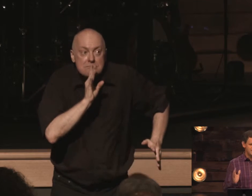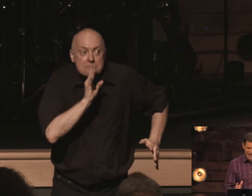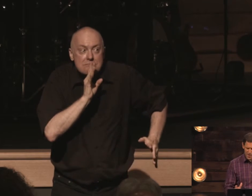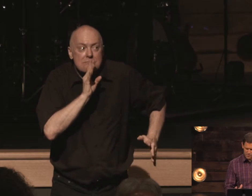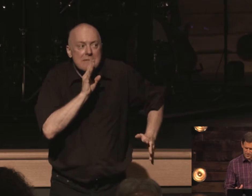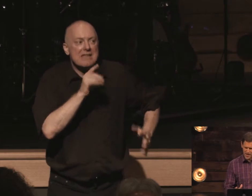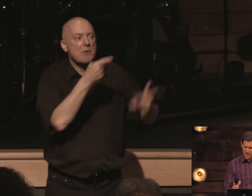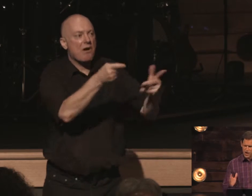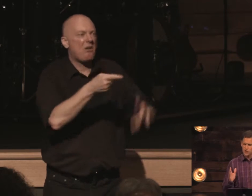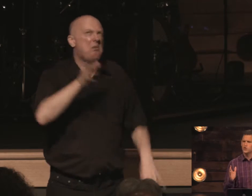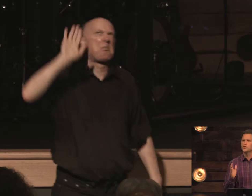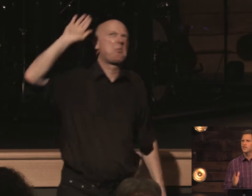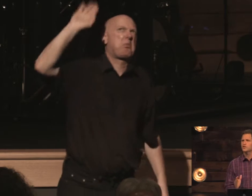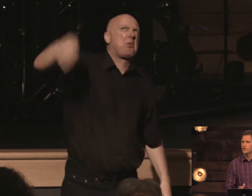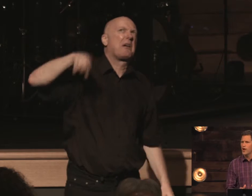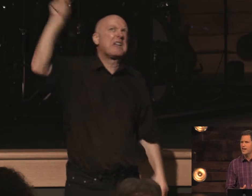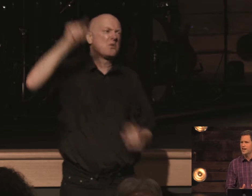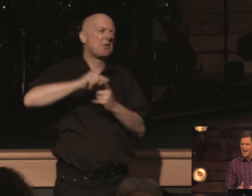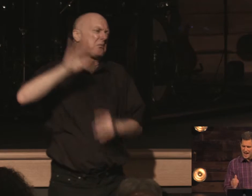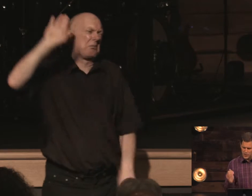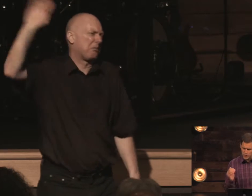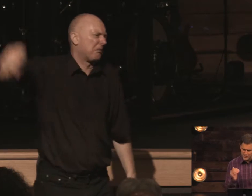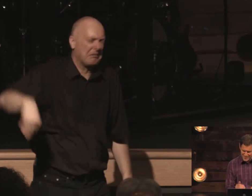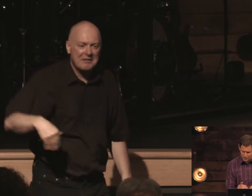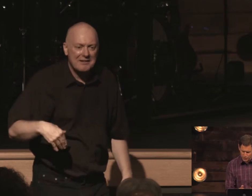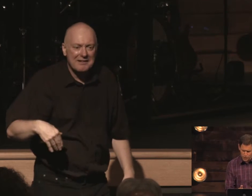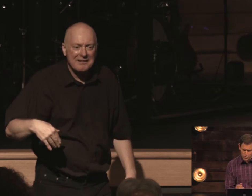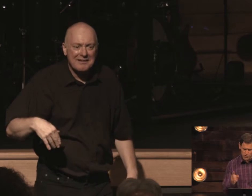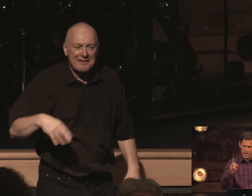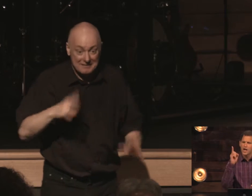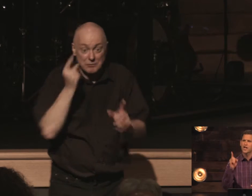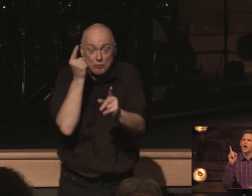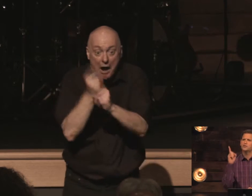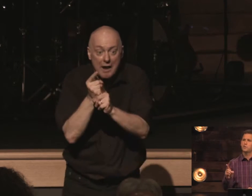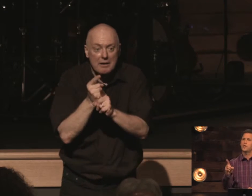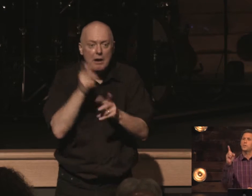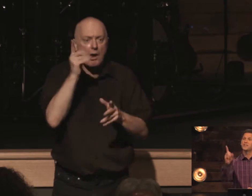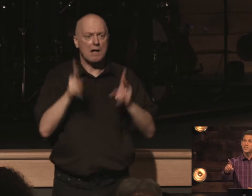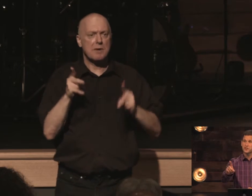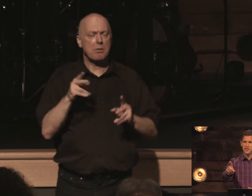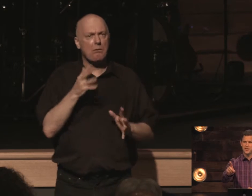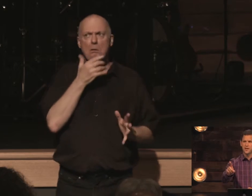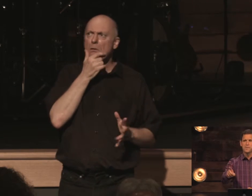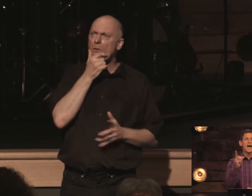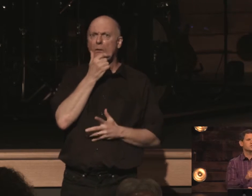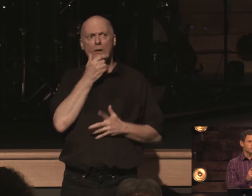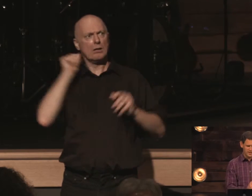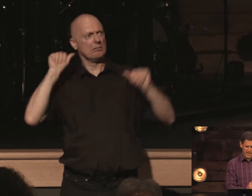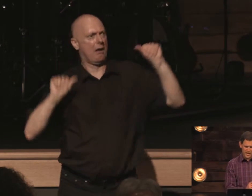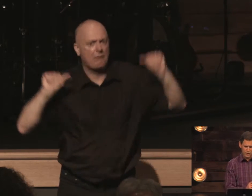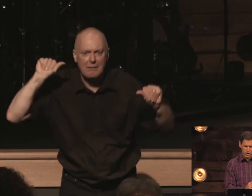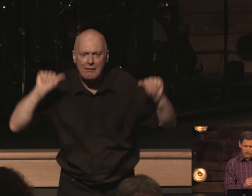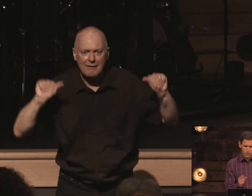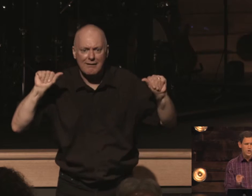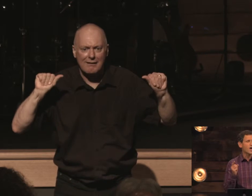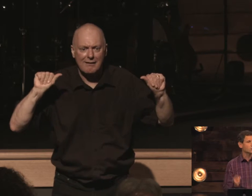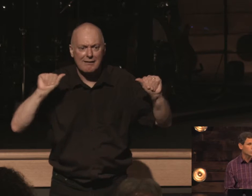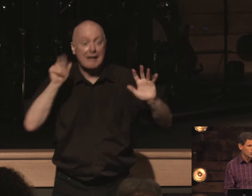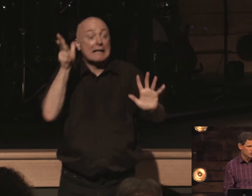downplay to discredit and to disillusion god's people listen as it relates to god's word